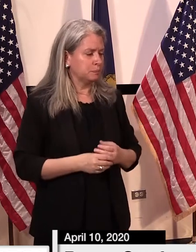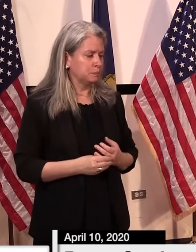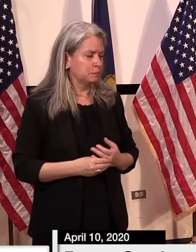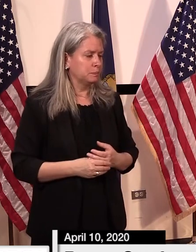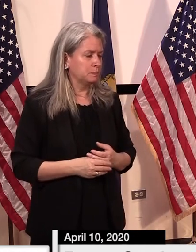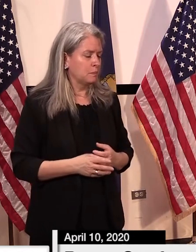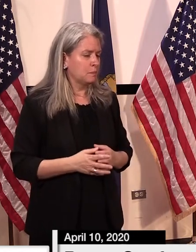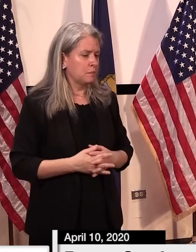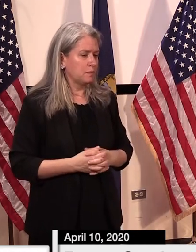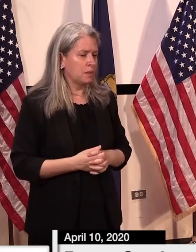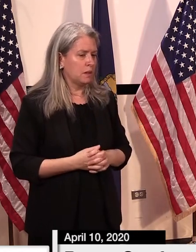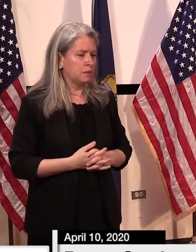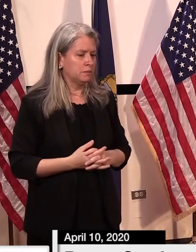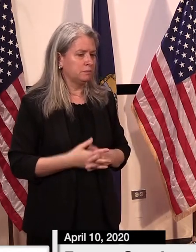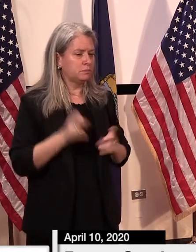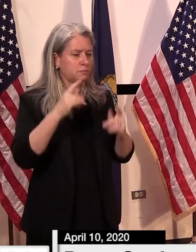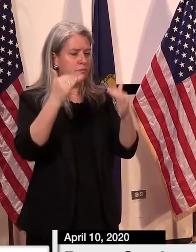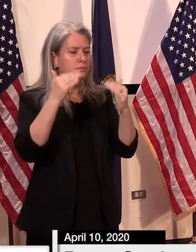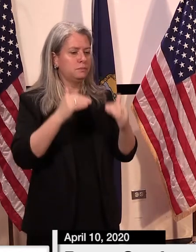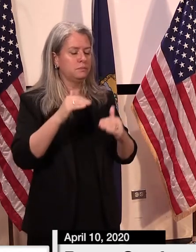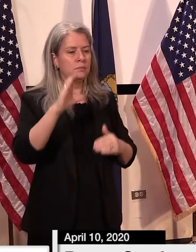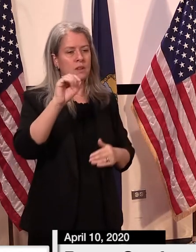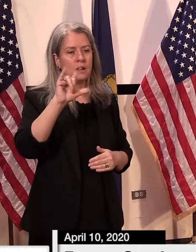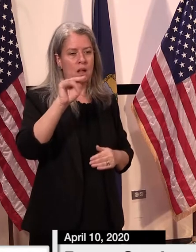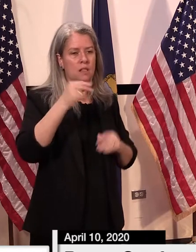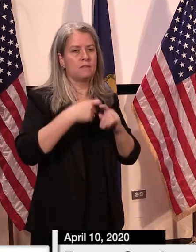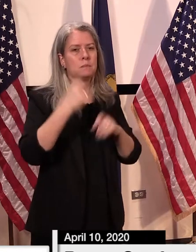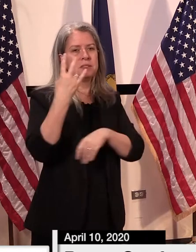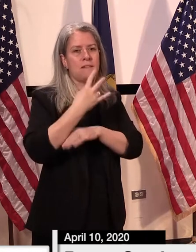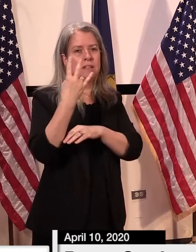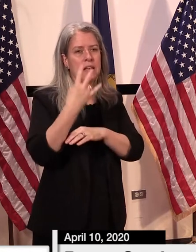call in seven days